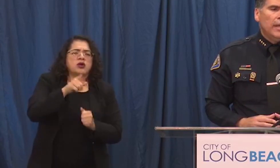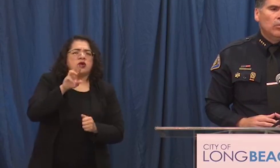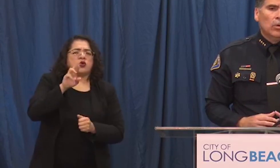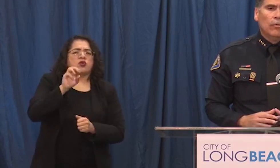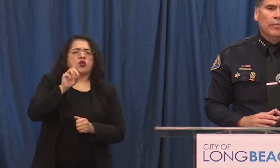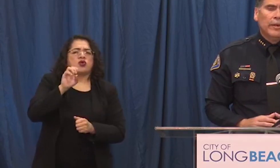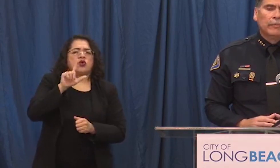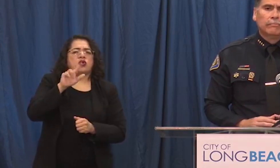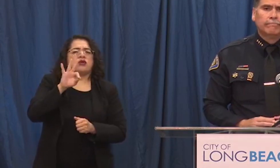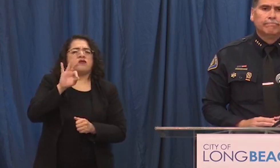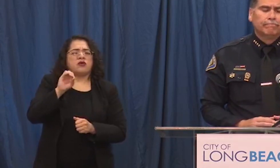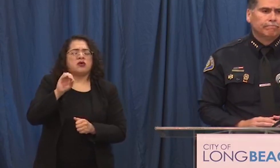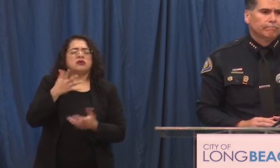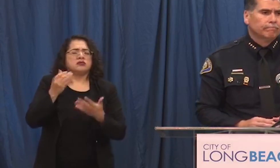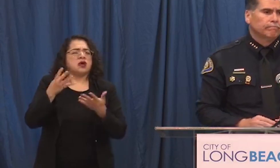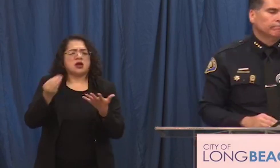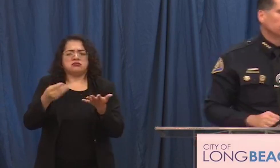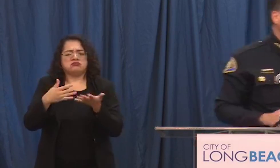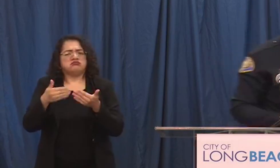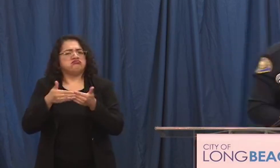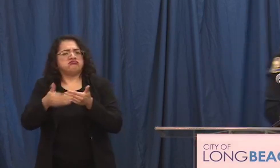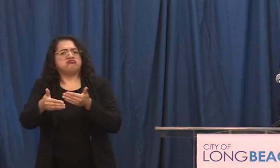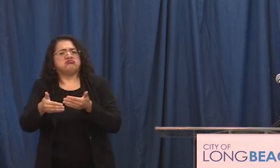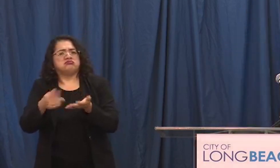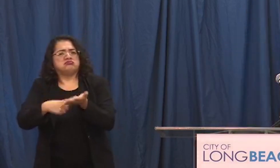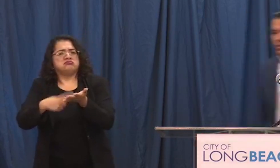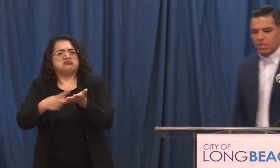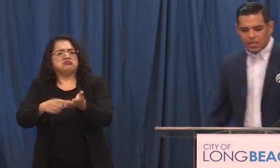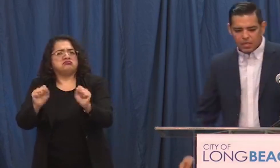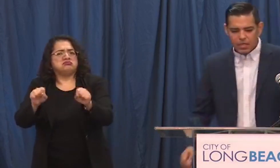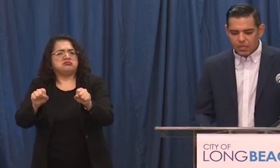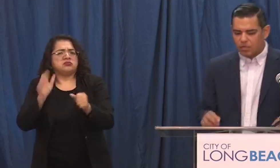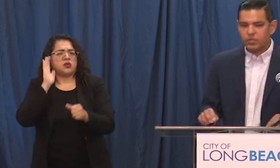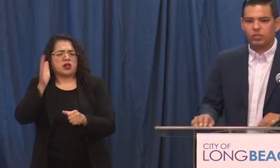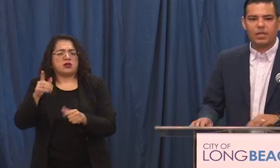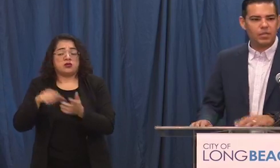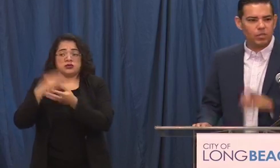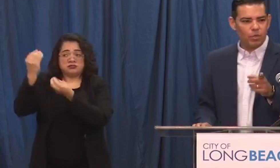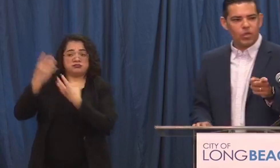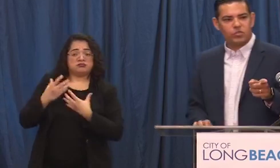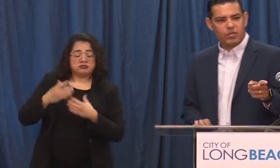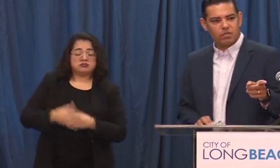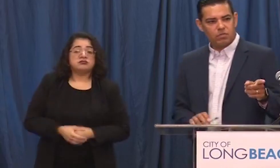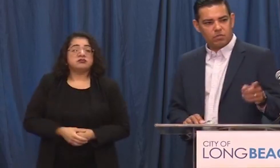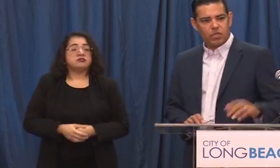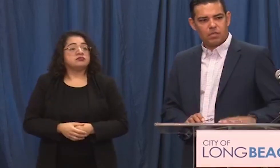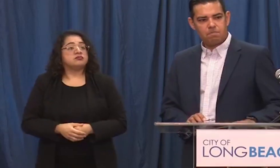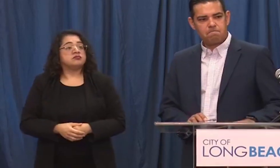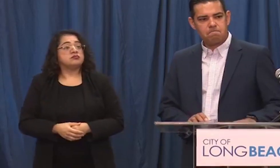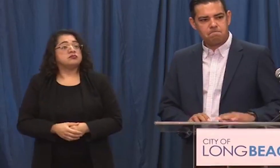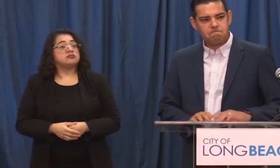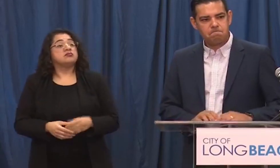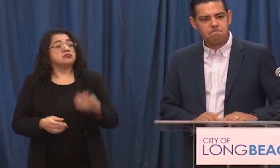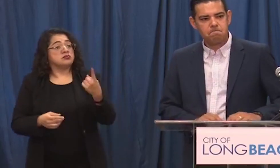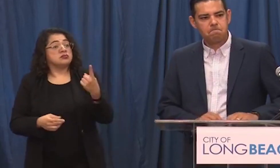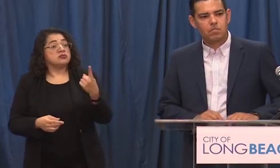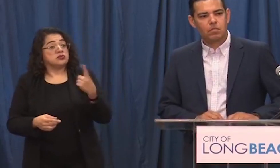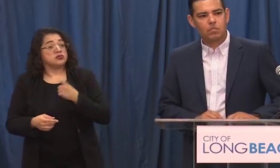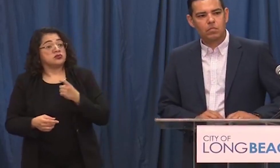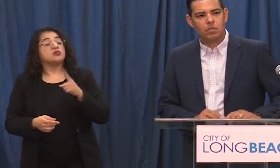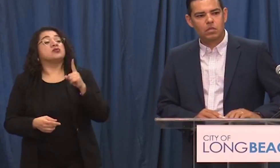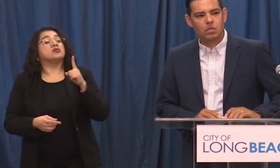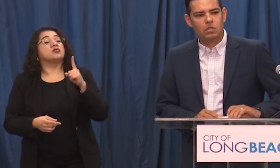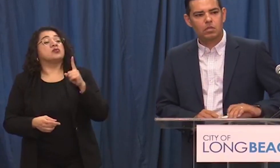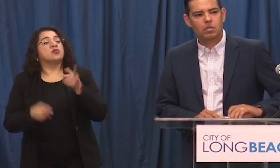and we'll go from there so no more questions right yeah actually we have